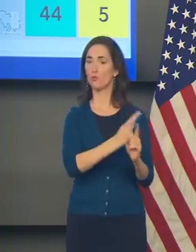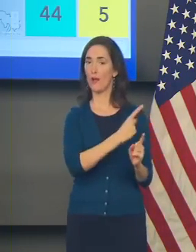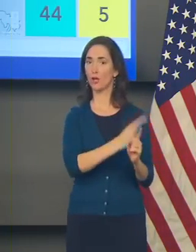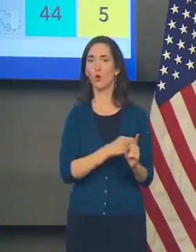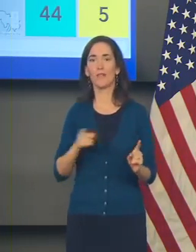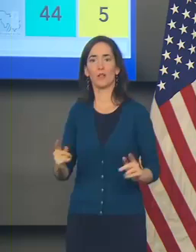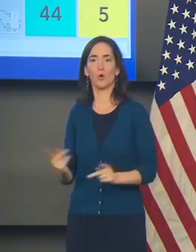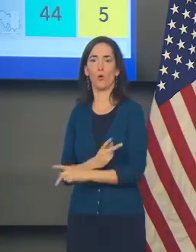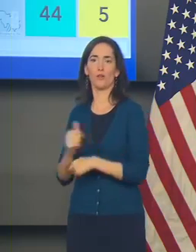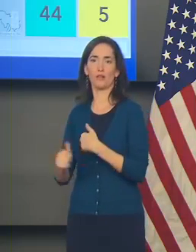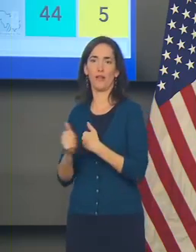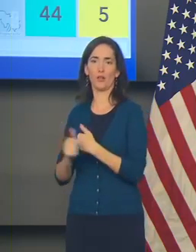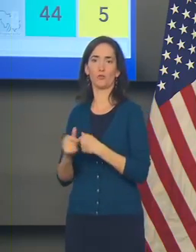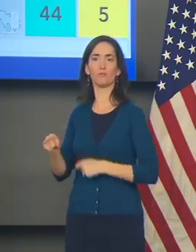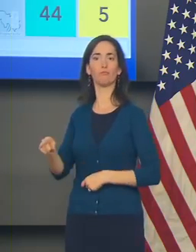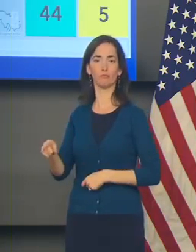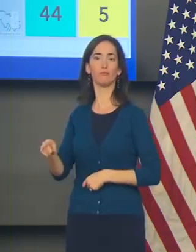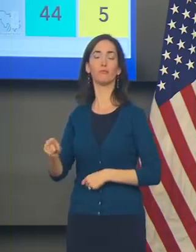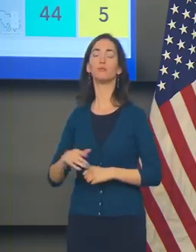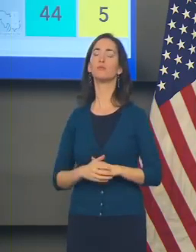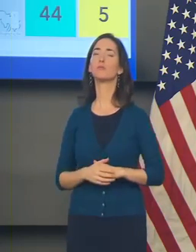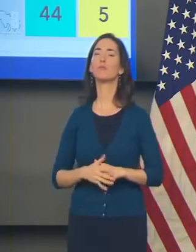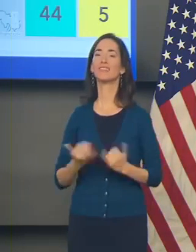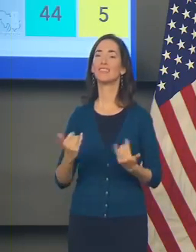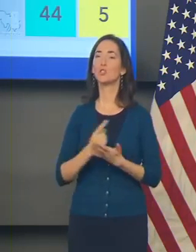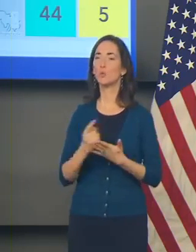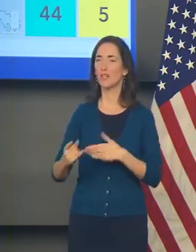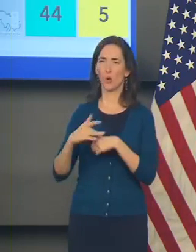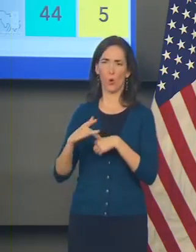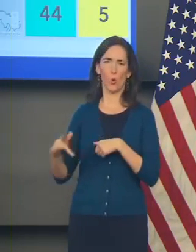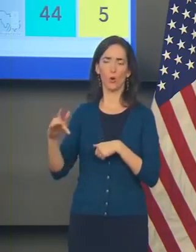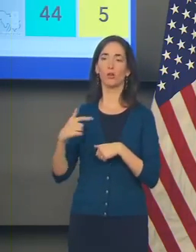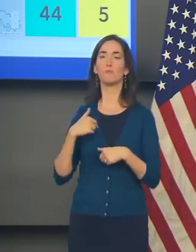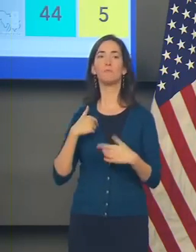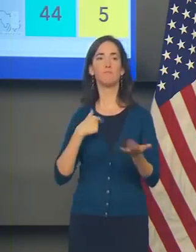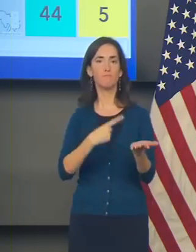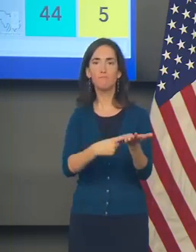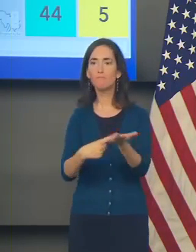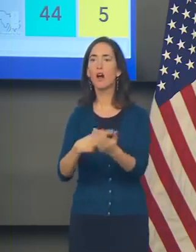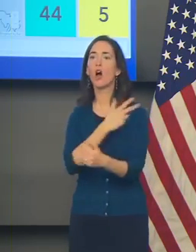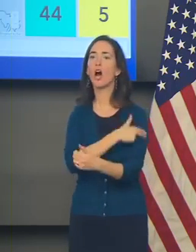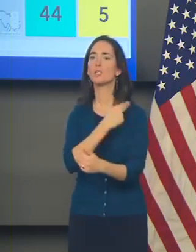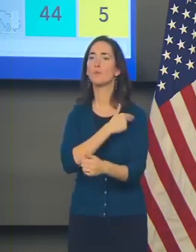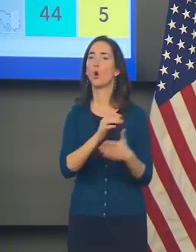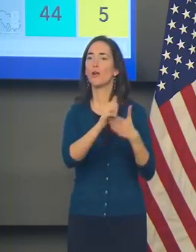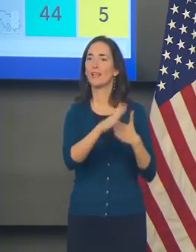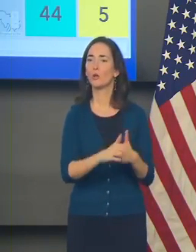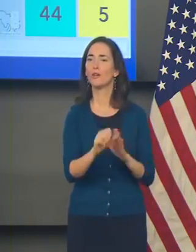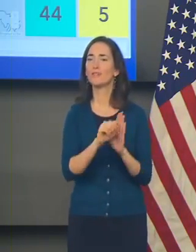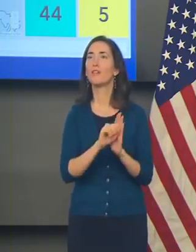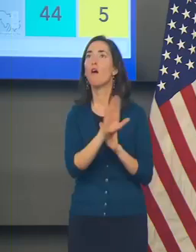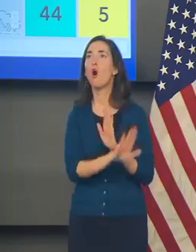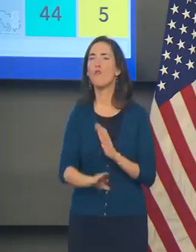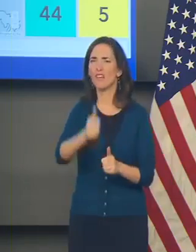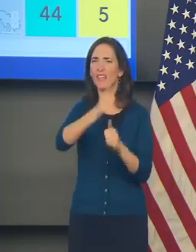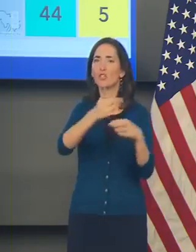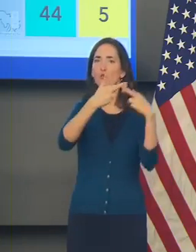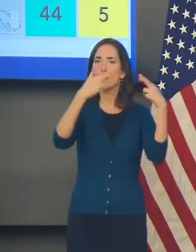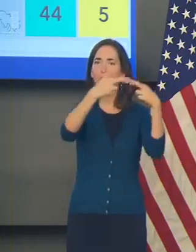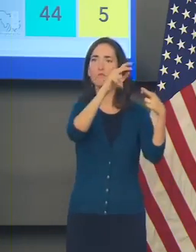Earlier this week, I was able to speak with hospital leaders across the state in every region of the state,